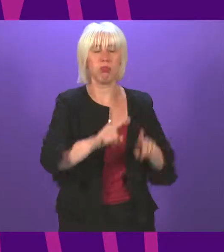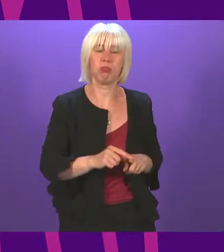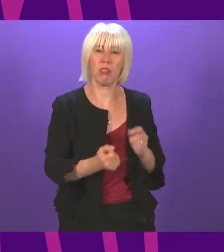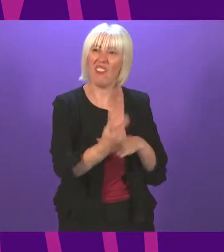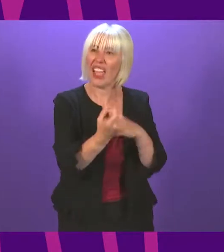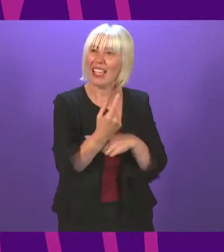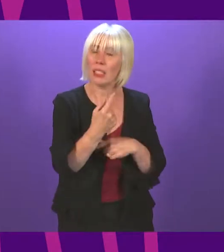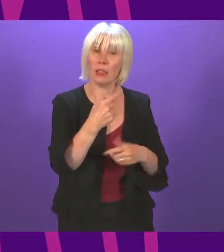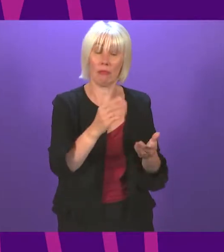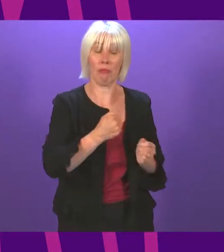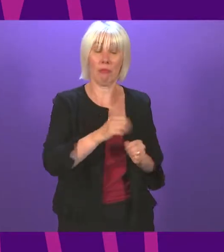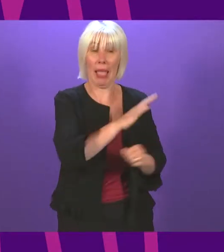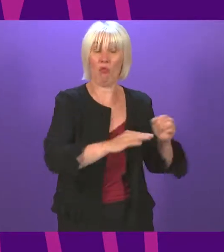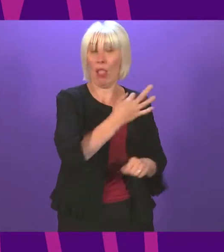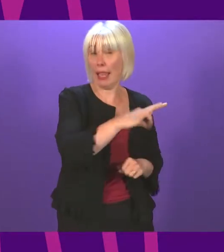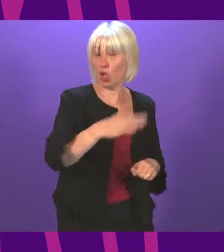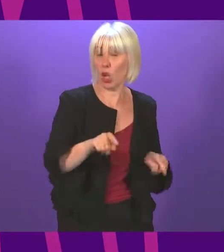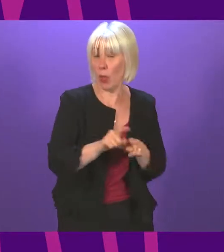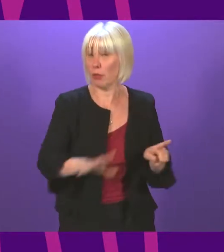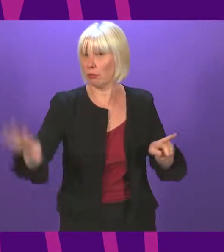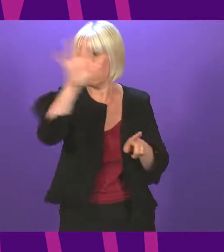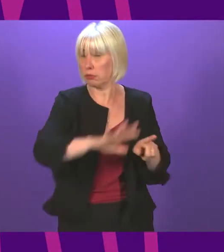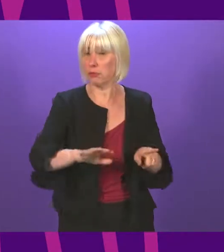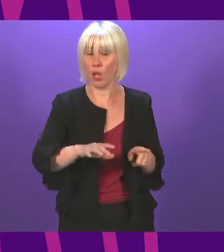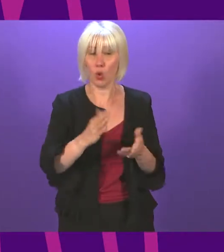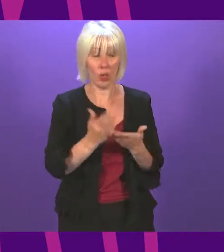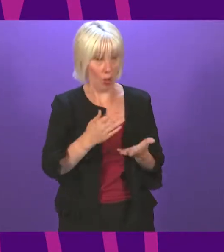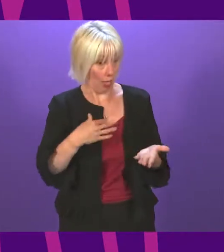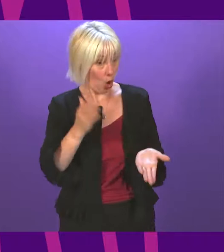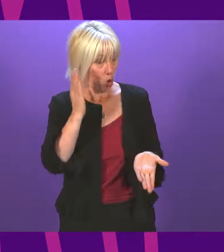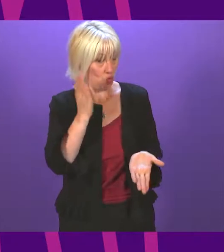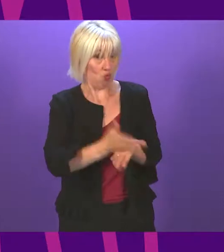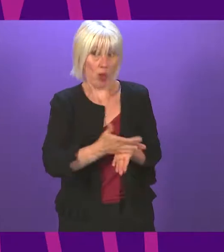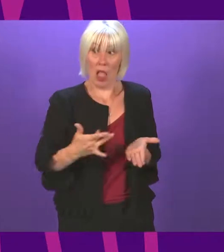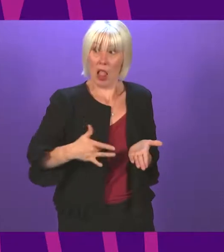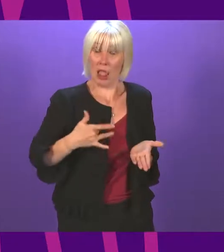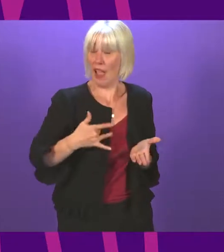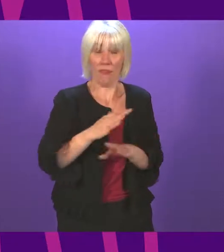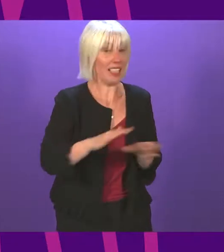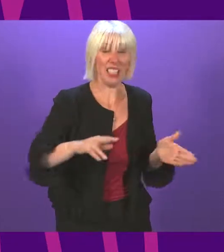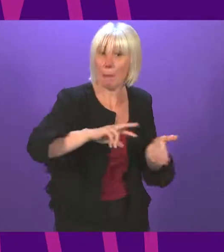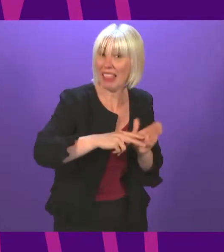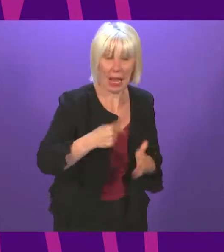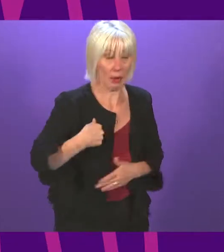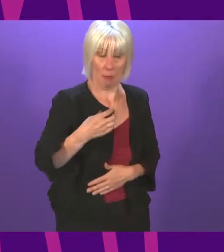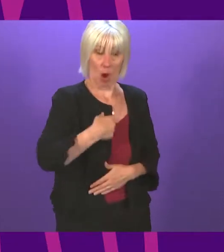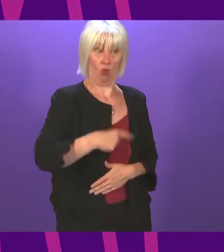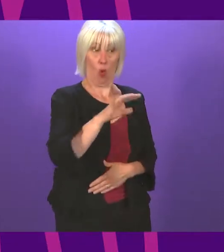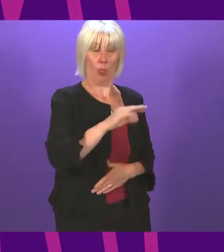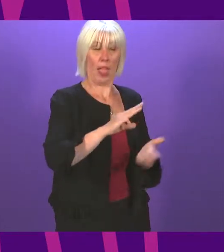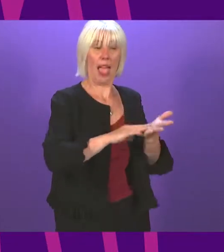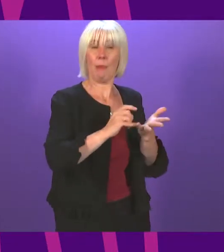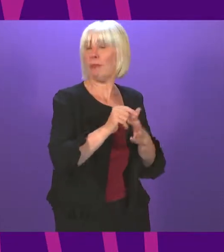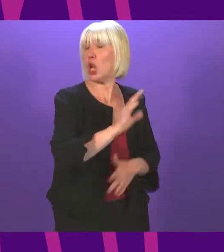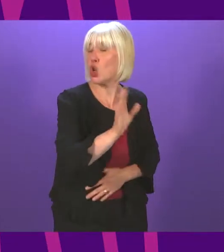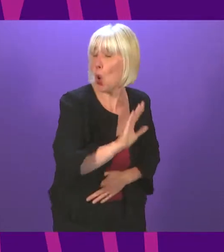From my point of view, it was really good to get that real life unplanned. was not there as an MSP as such, a lot